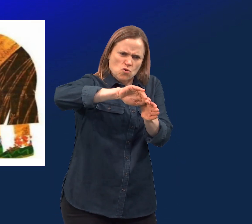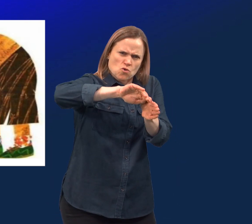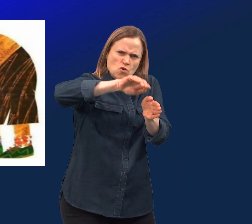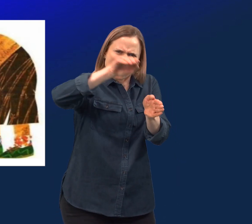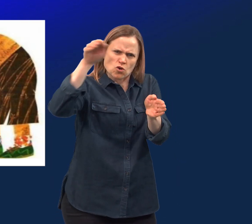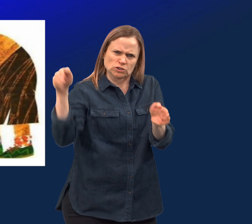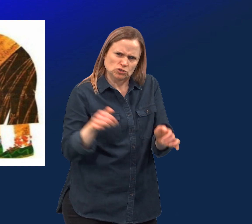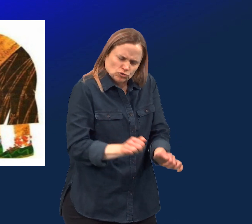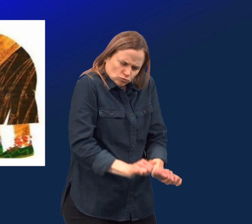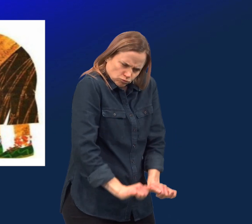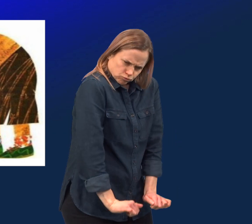Arch